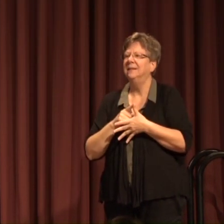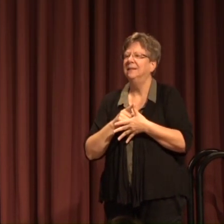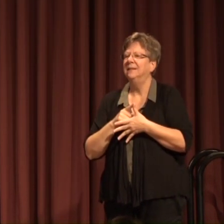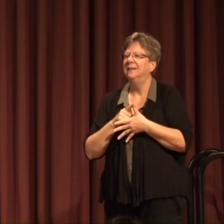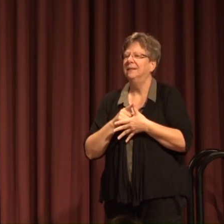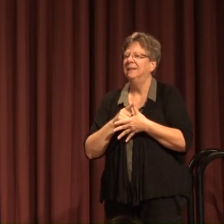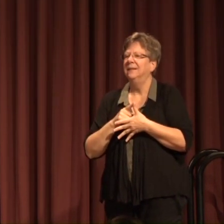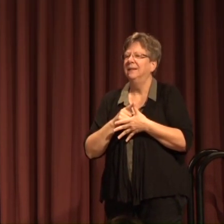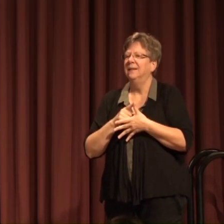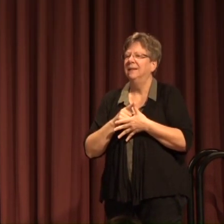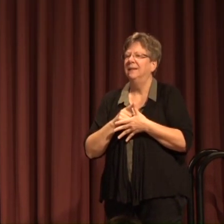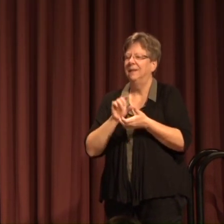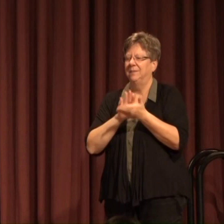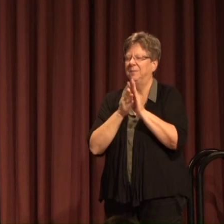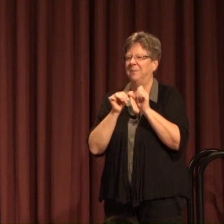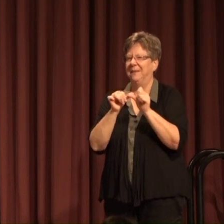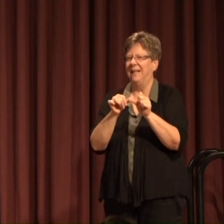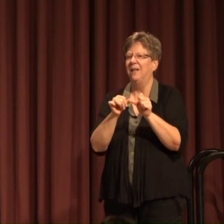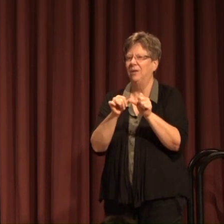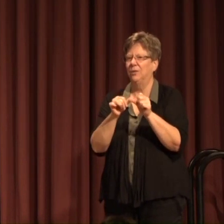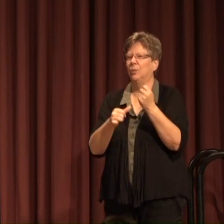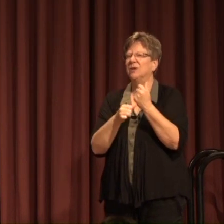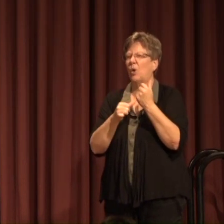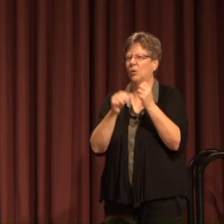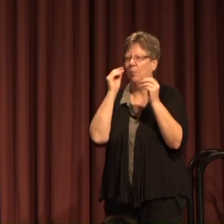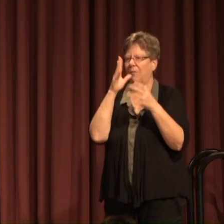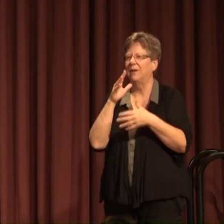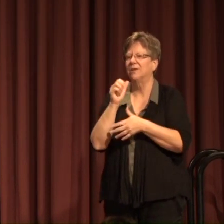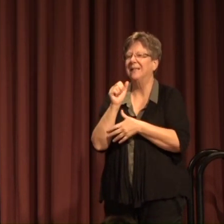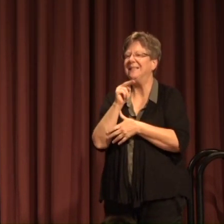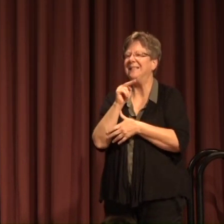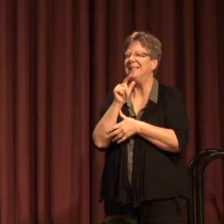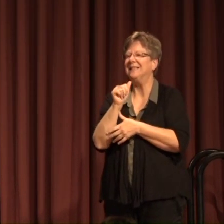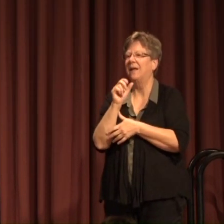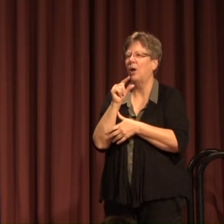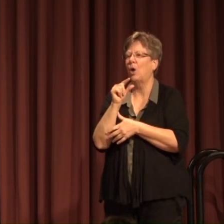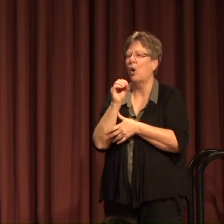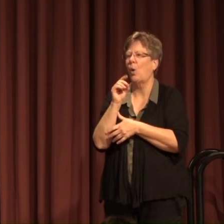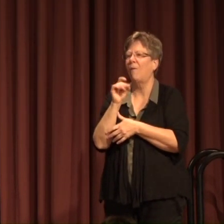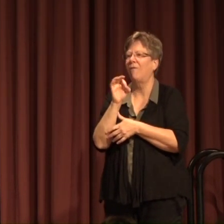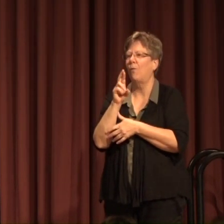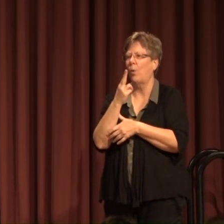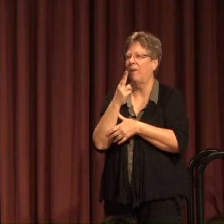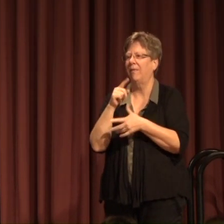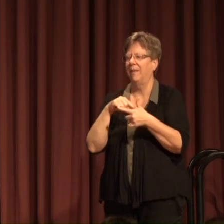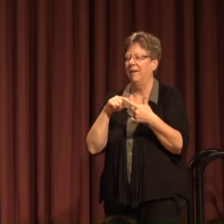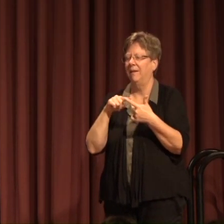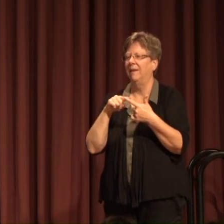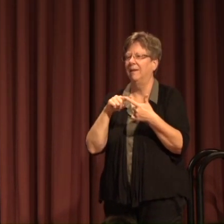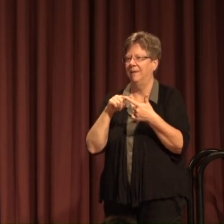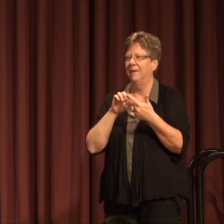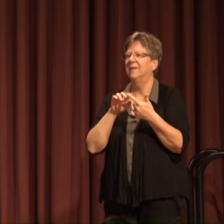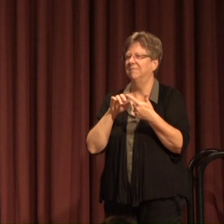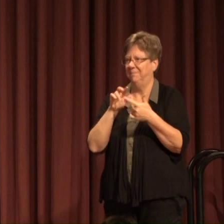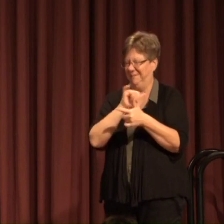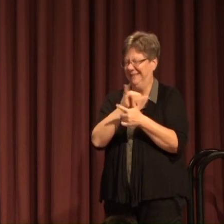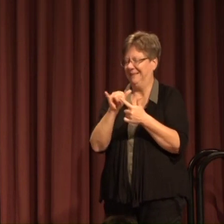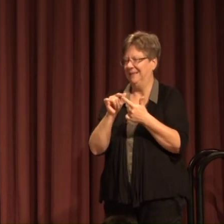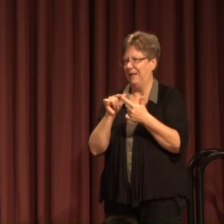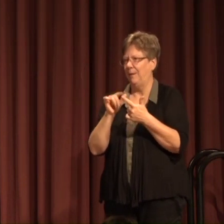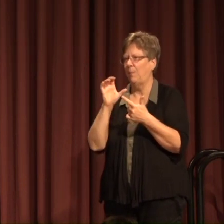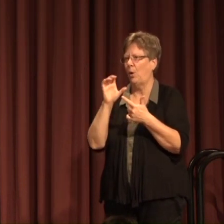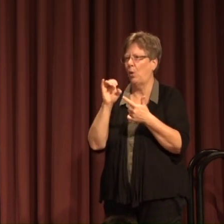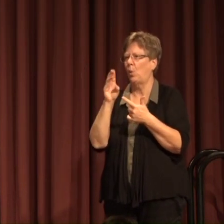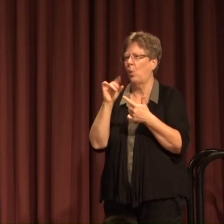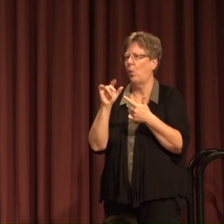for tenure and promotion associate professor Anisa Goforth also for tenure and promotion to associate professor